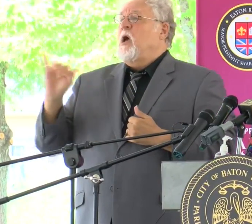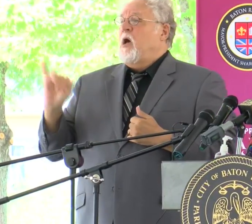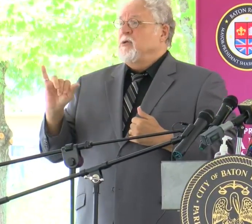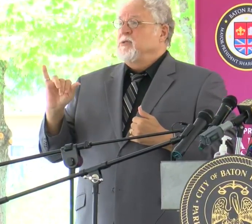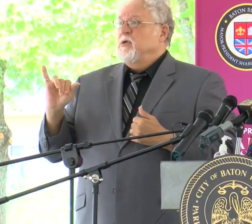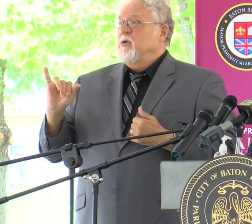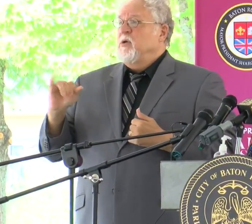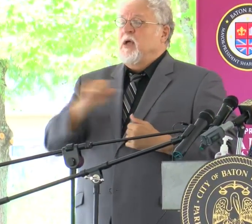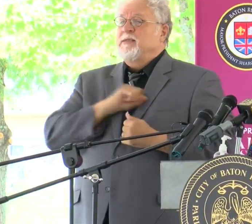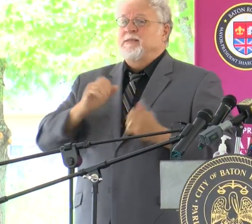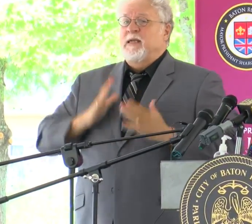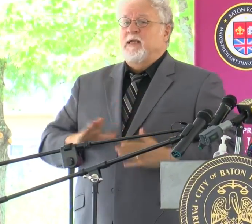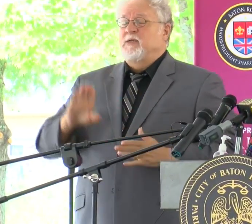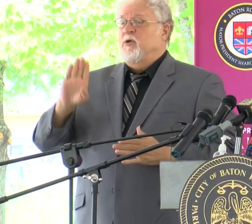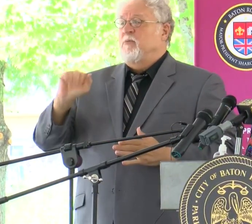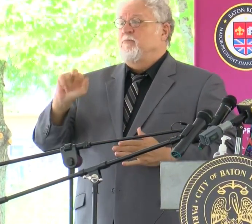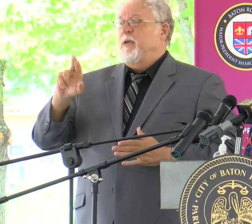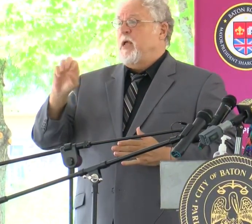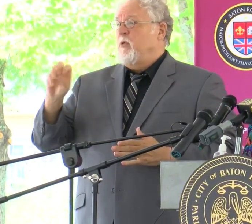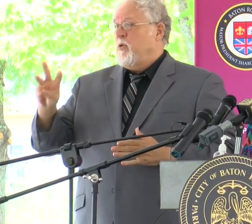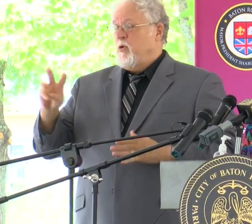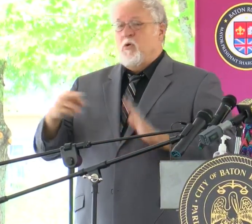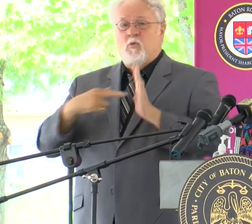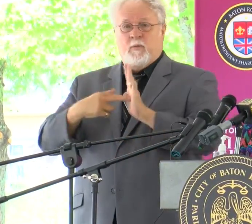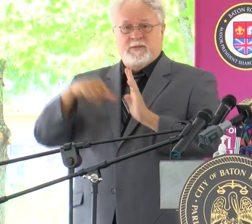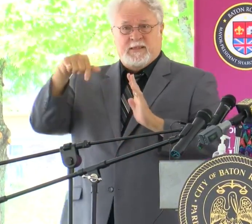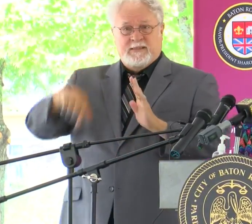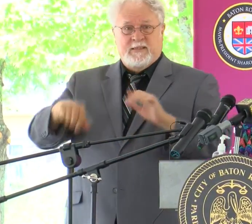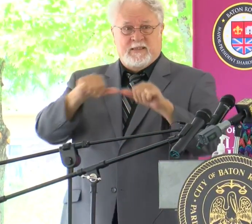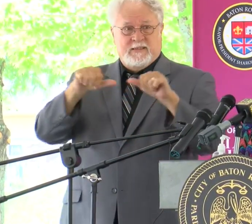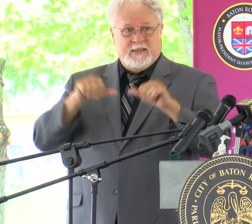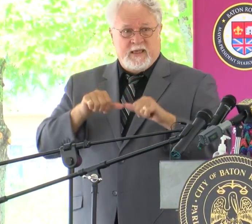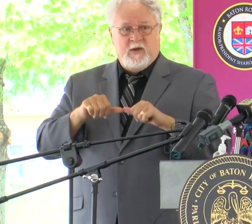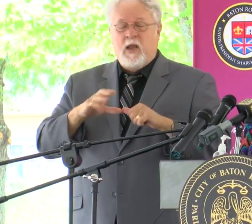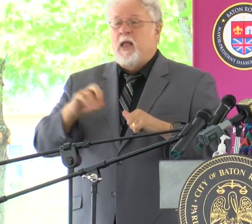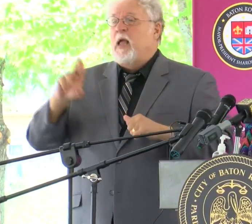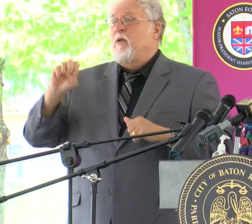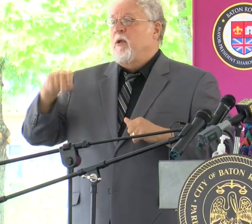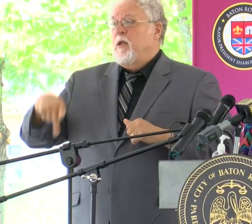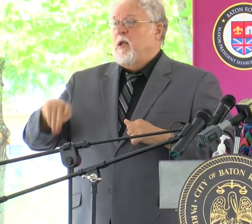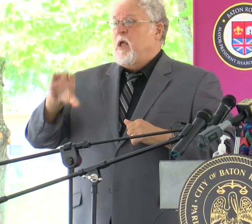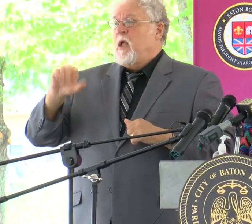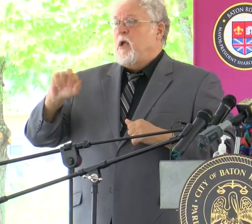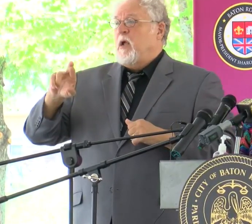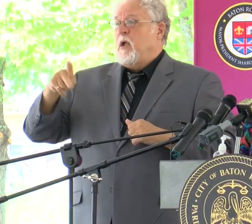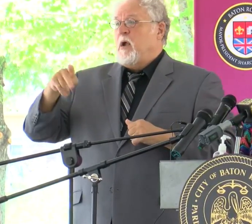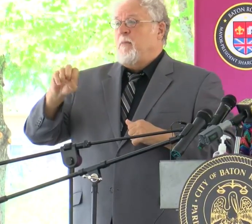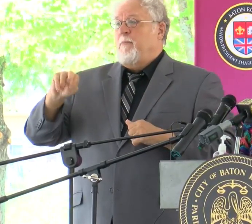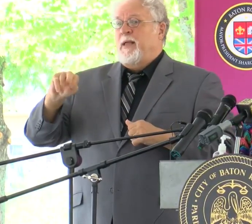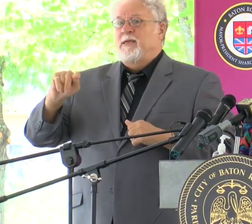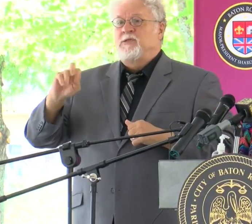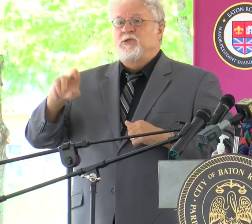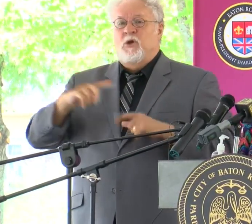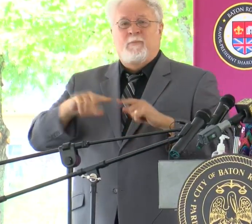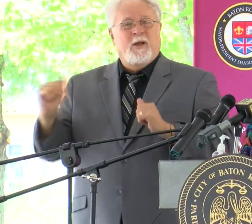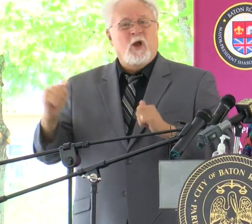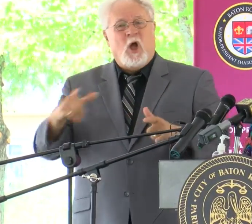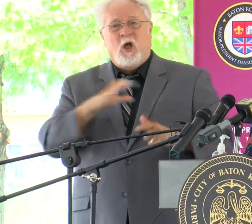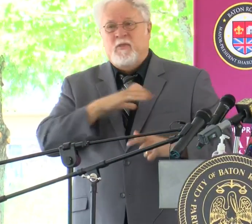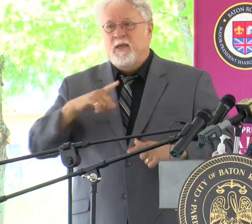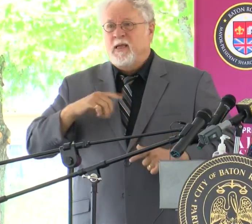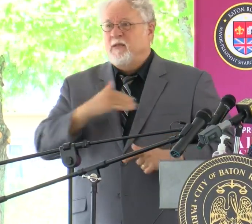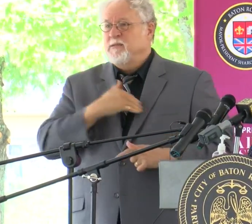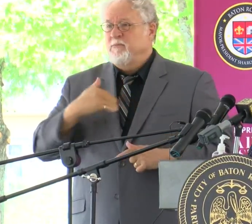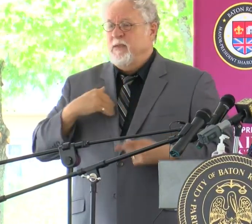Senator Regina Barrow, who represents this district, as well as Representative Carpenter, but all of the council members